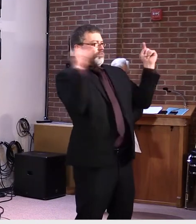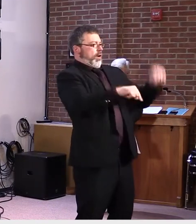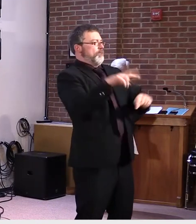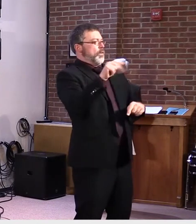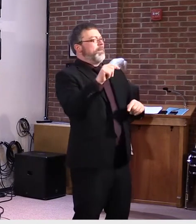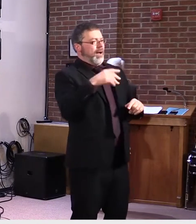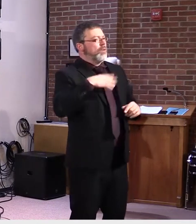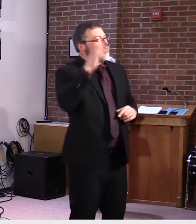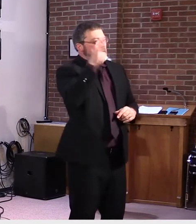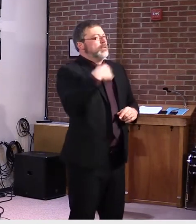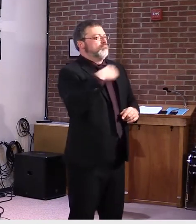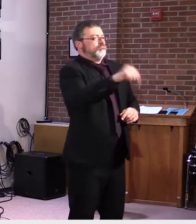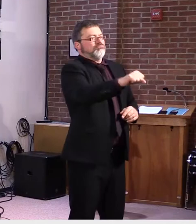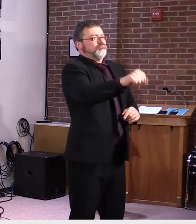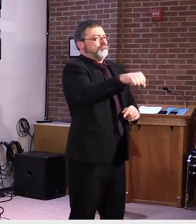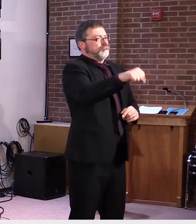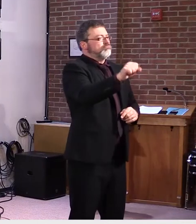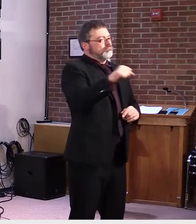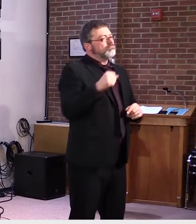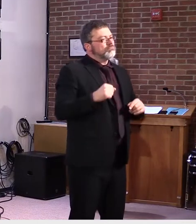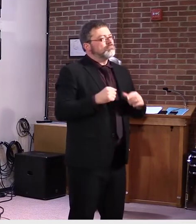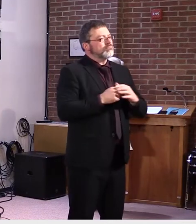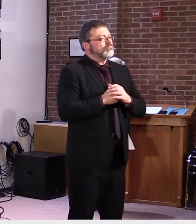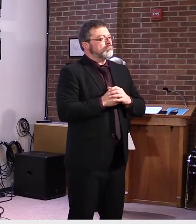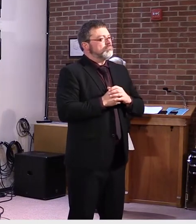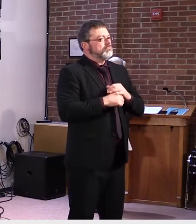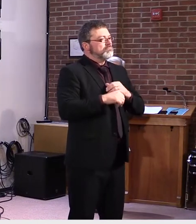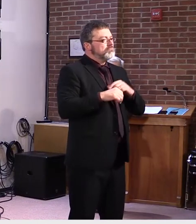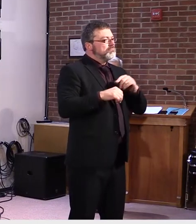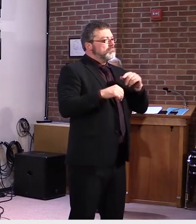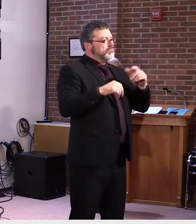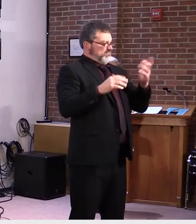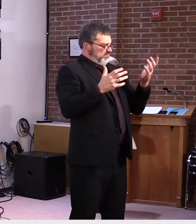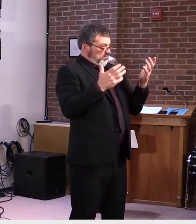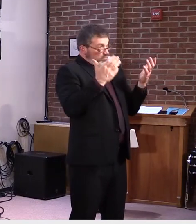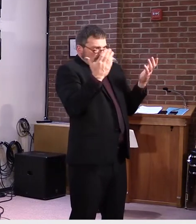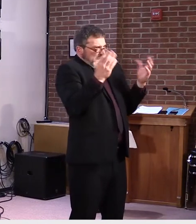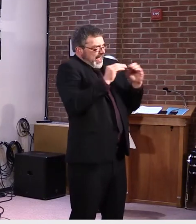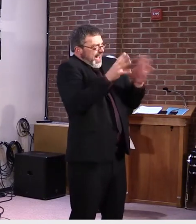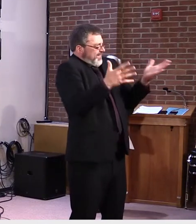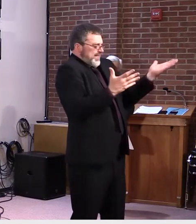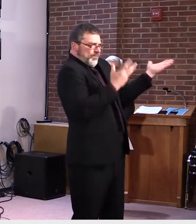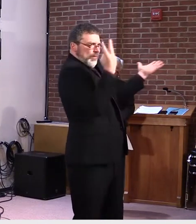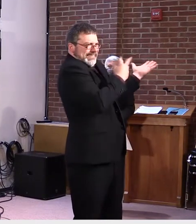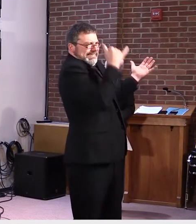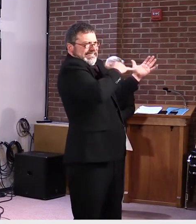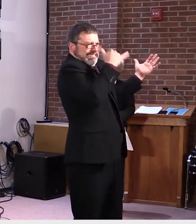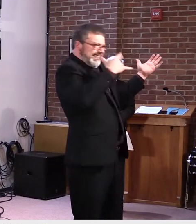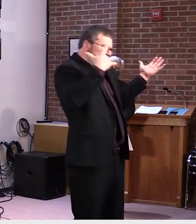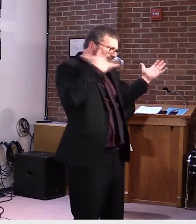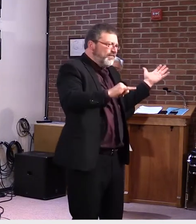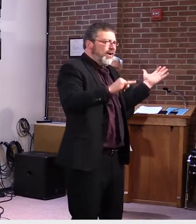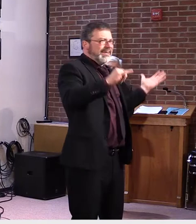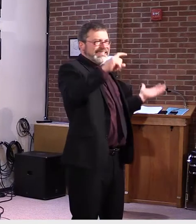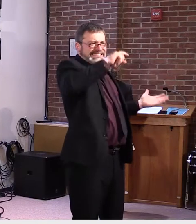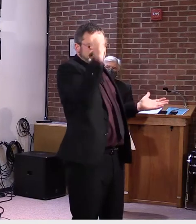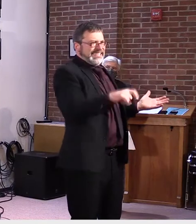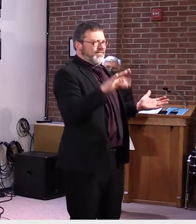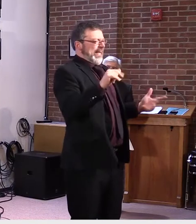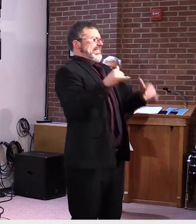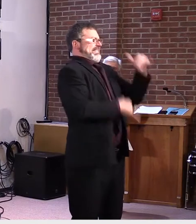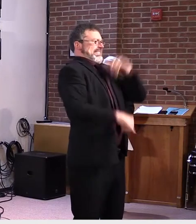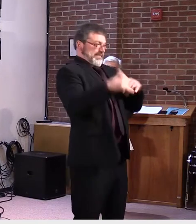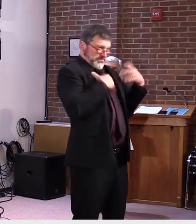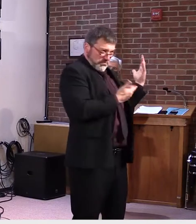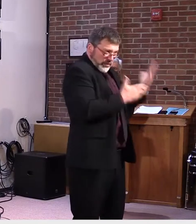So we're, you know, we're at the mercy of the virus here. So we'll have to see what happens. A lot can change